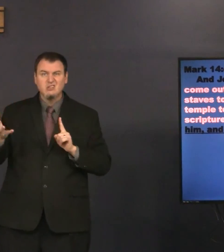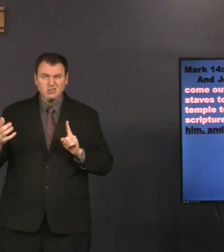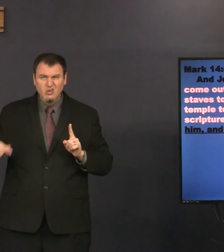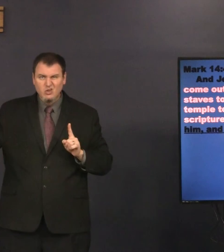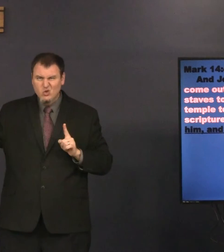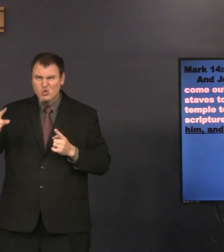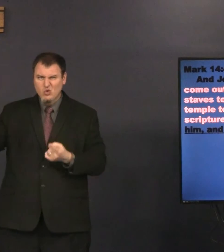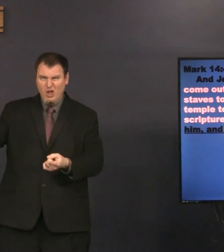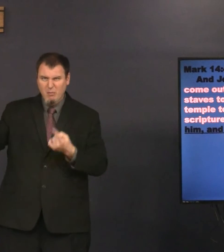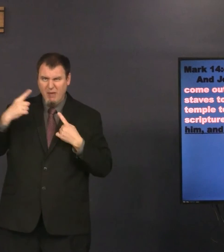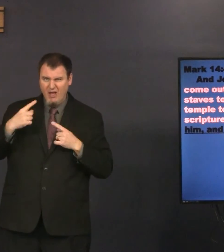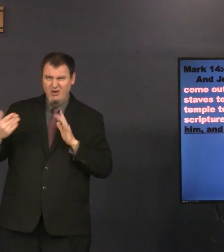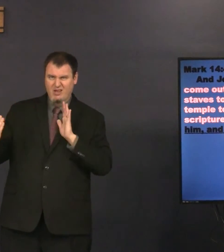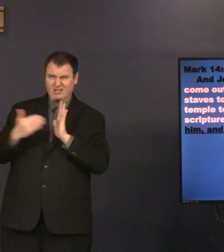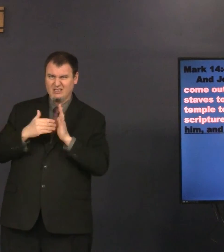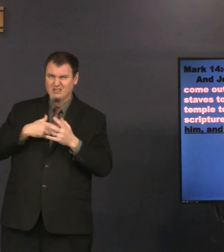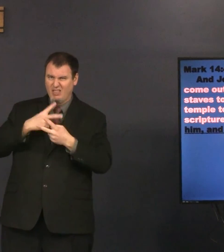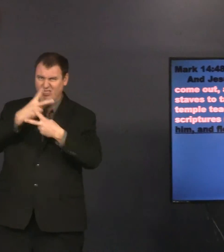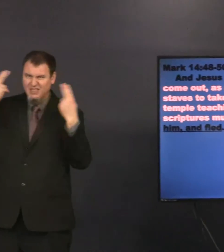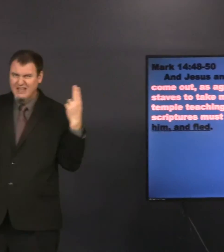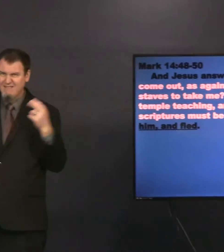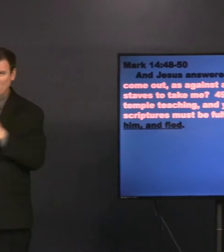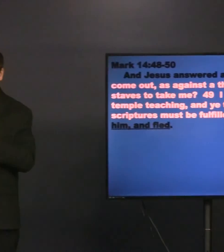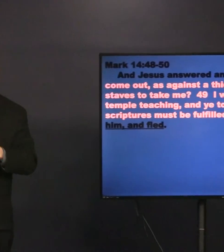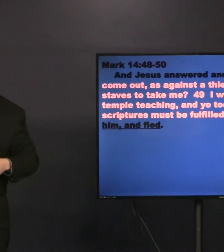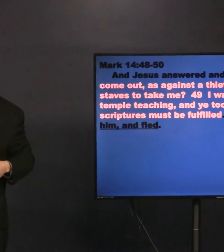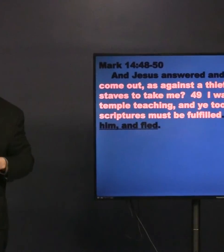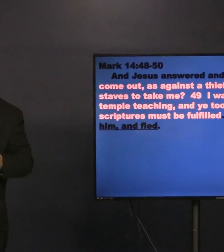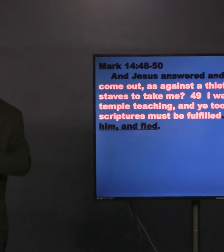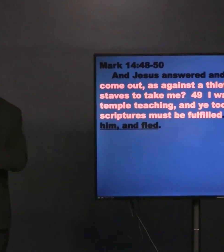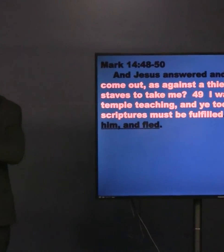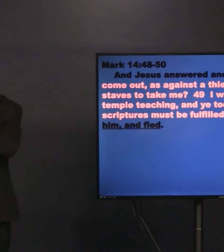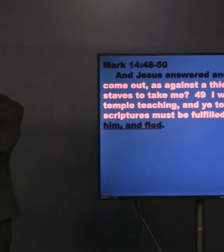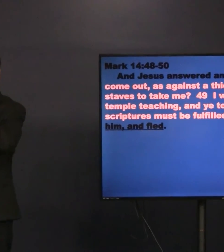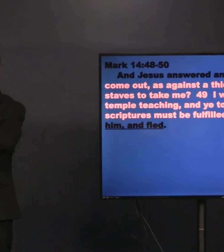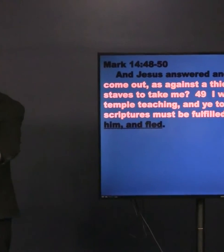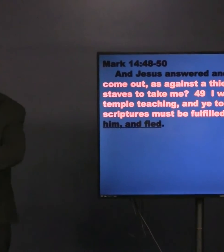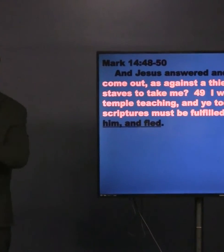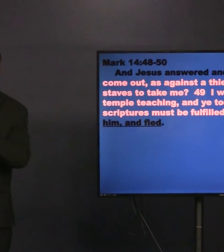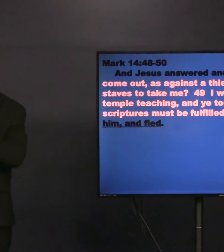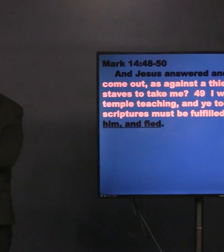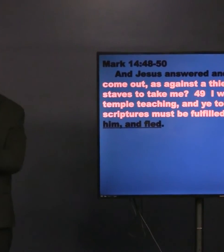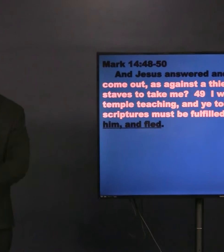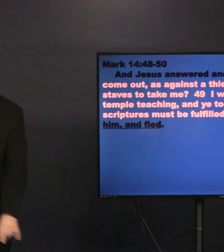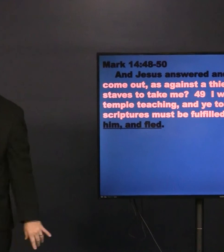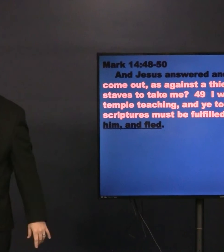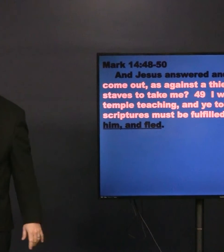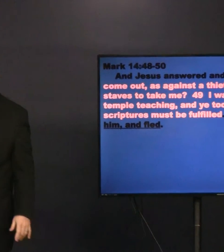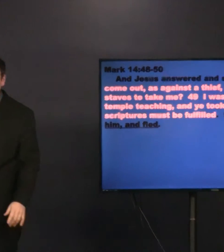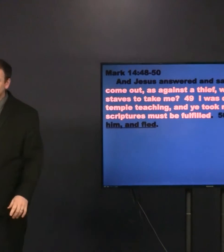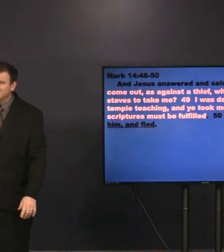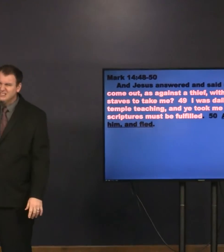And Jesus answered and said, for he come out as against a thief, the swords and the stage to take me.